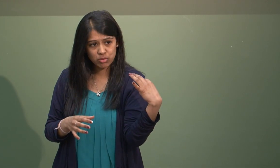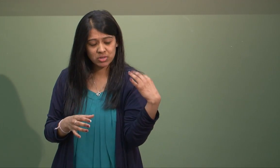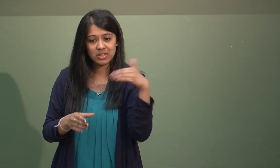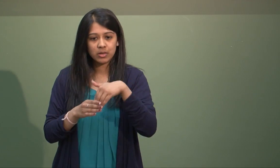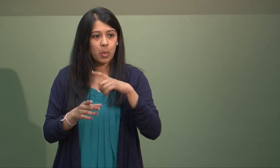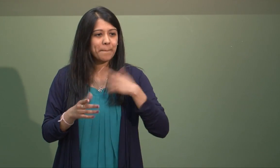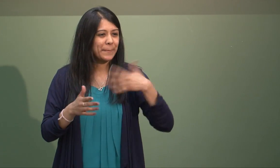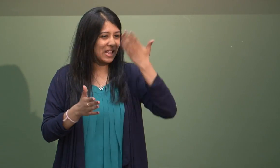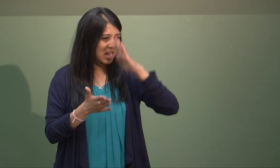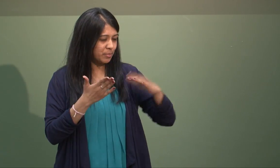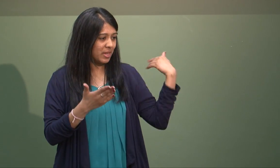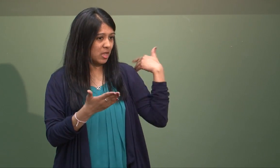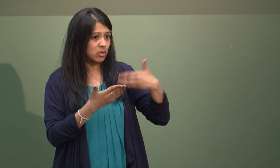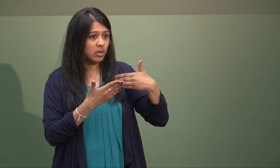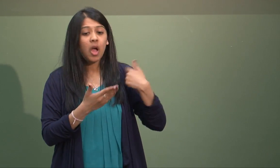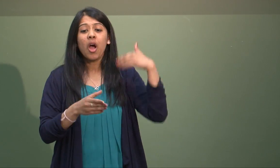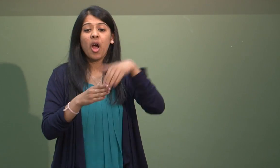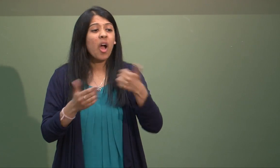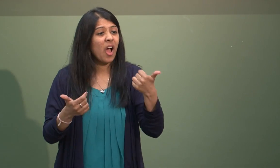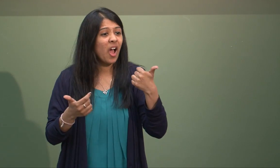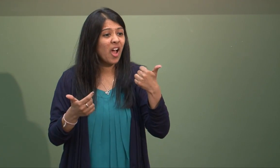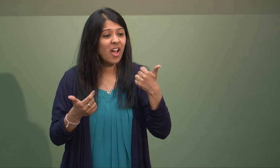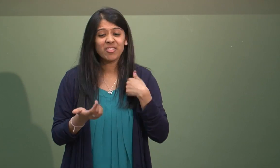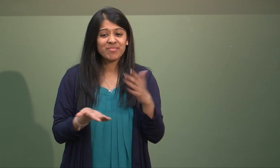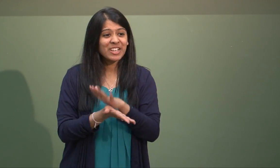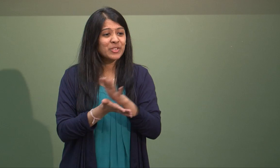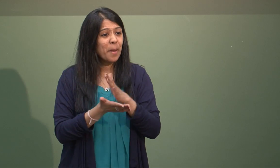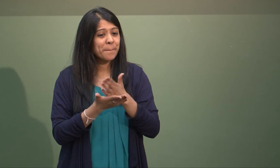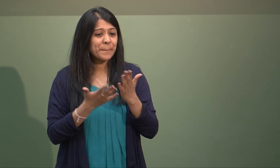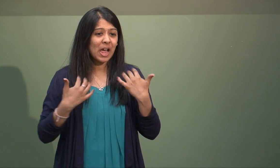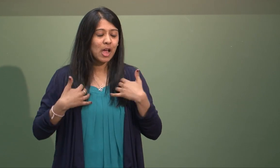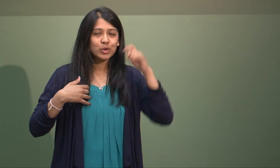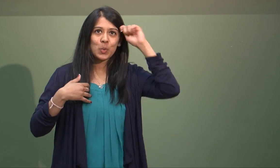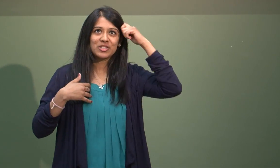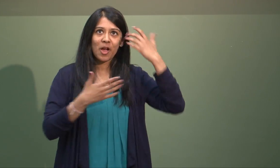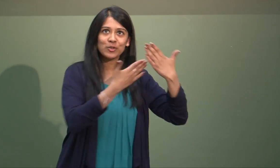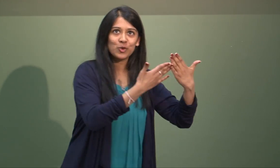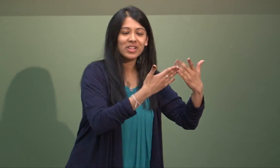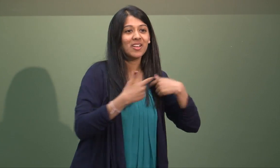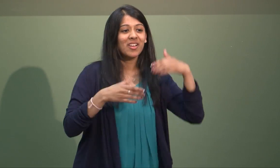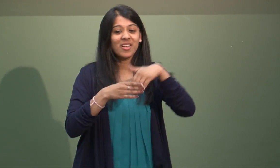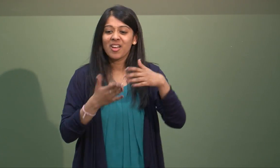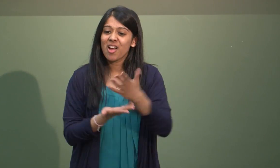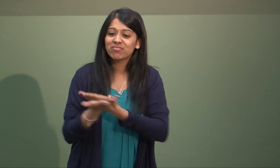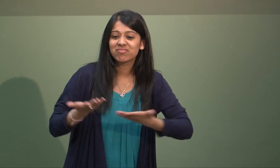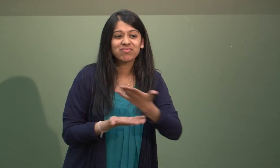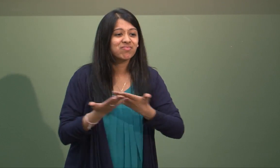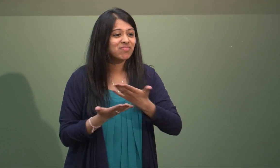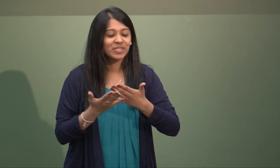and events. I volunteered to go to those events and I really enjoyed that as well. was able to switch off from my studies